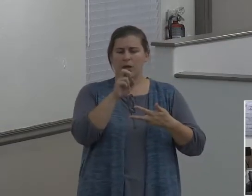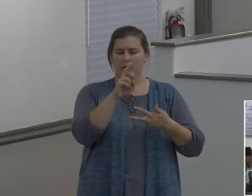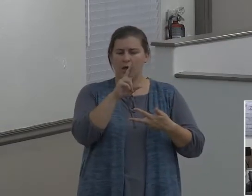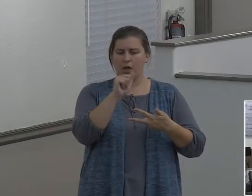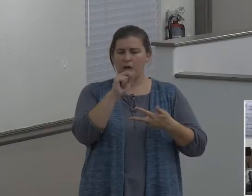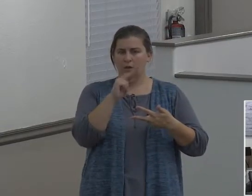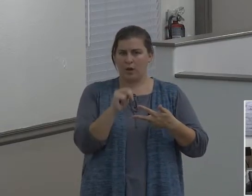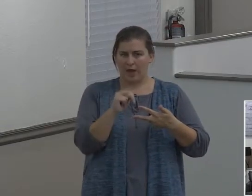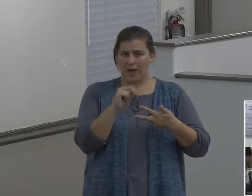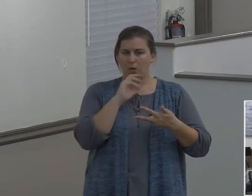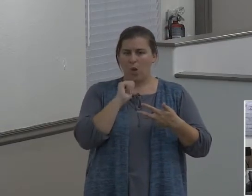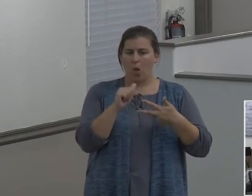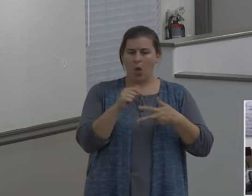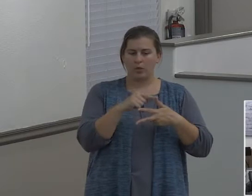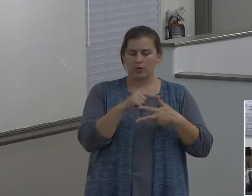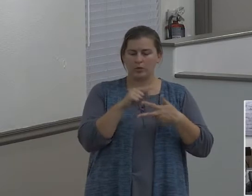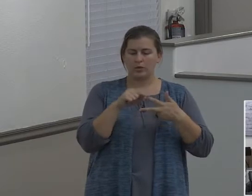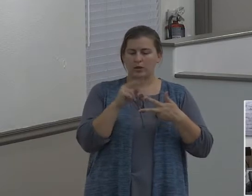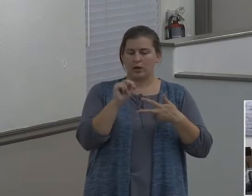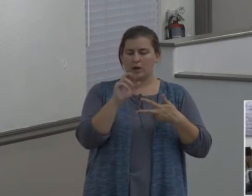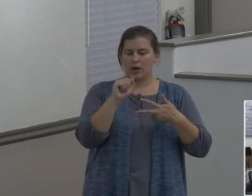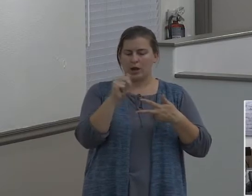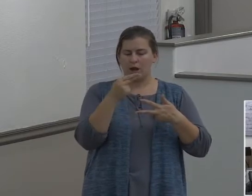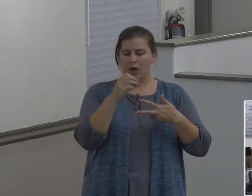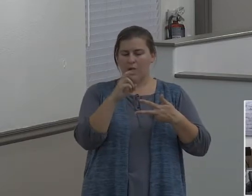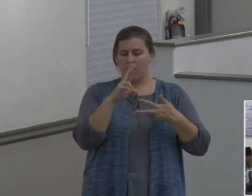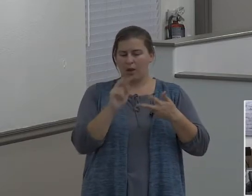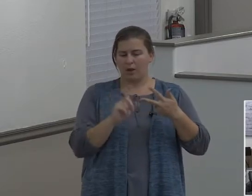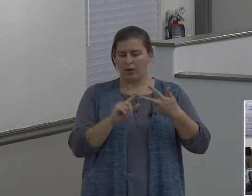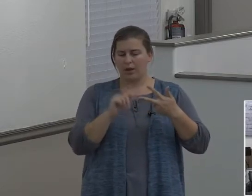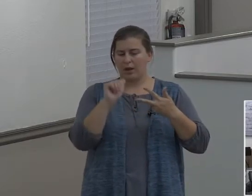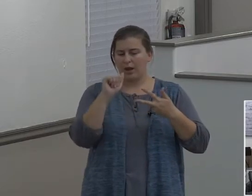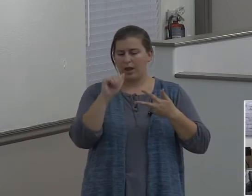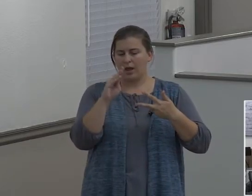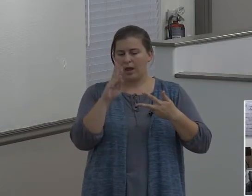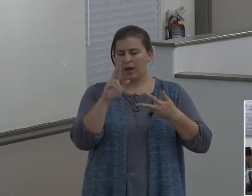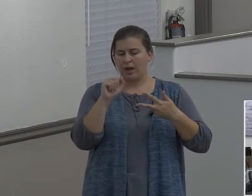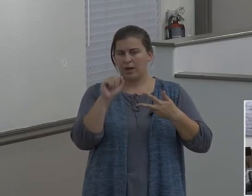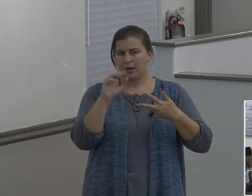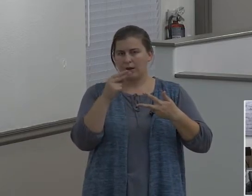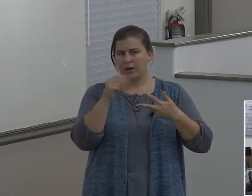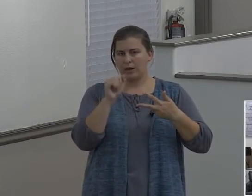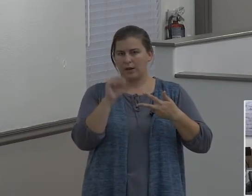Nahor came next, Abram was the last, he was the youngest of those brothers,